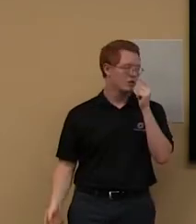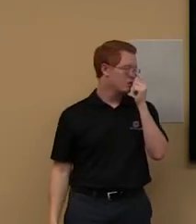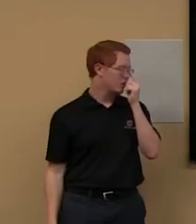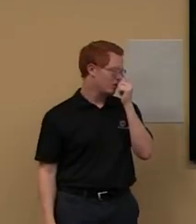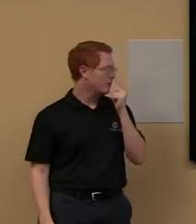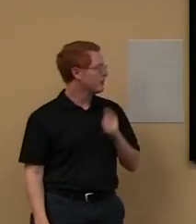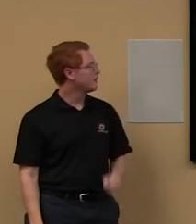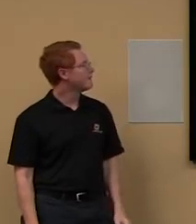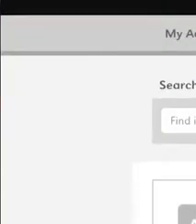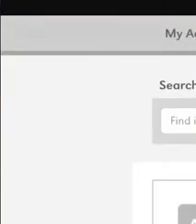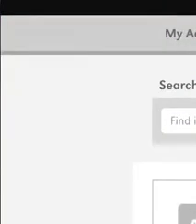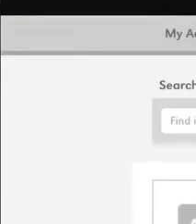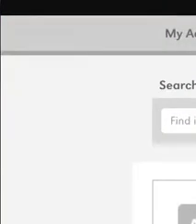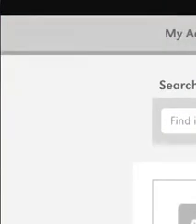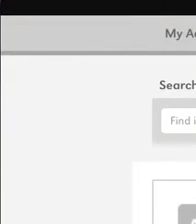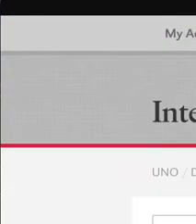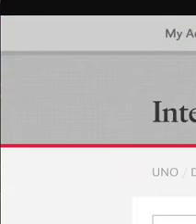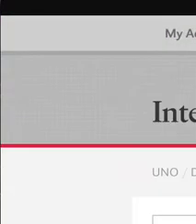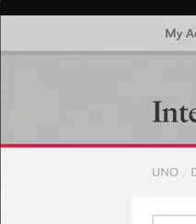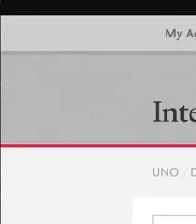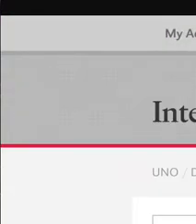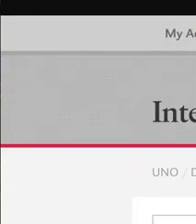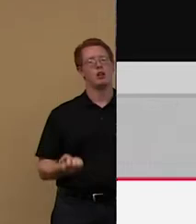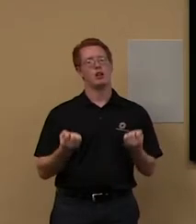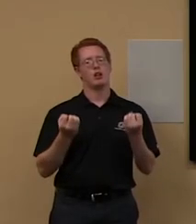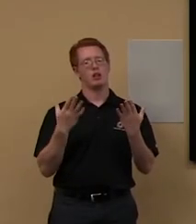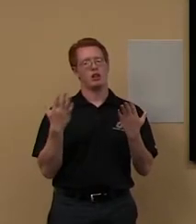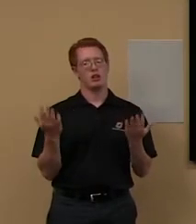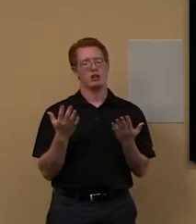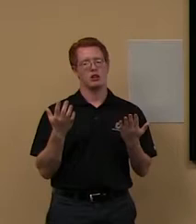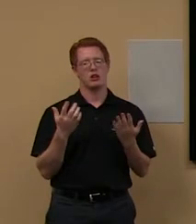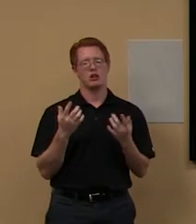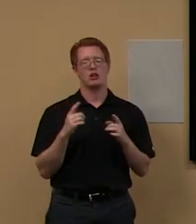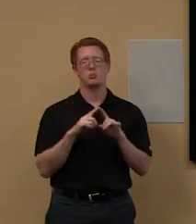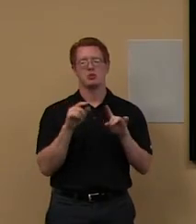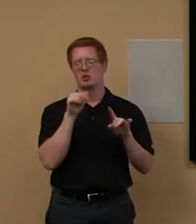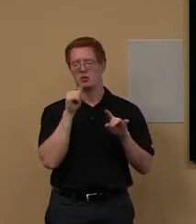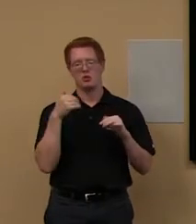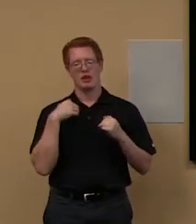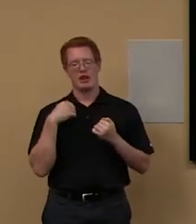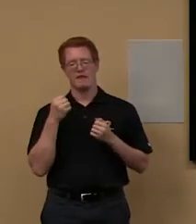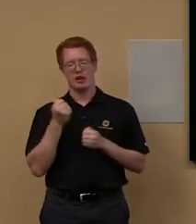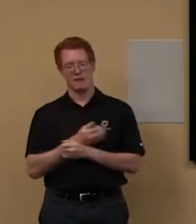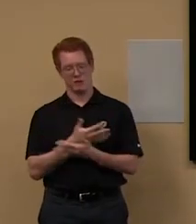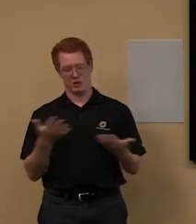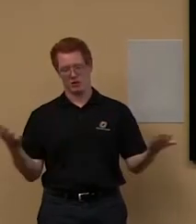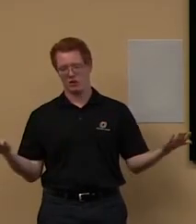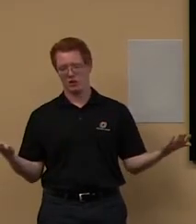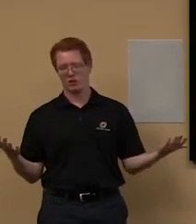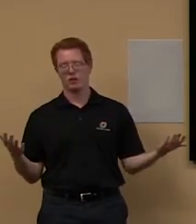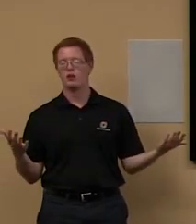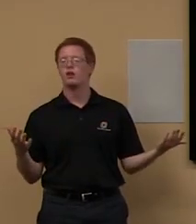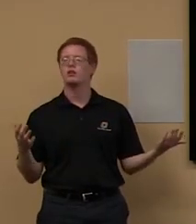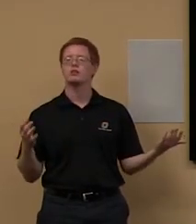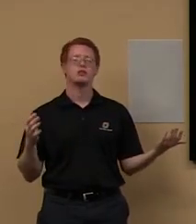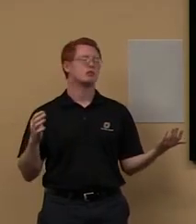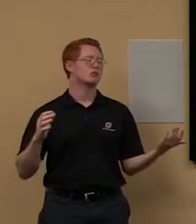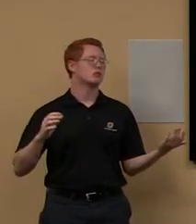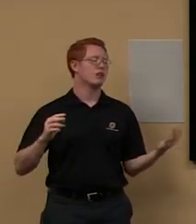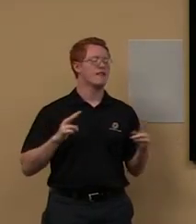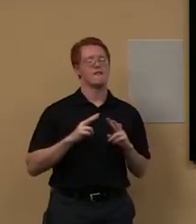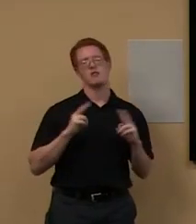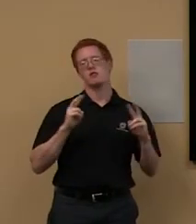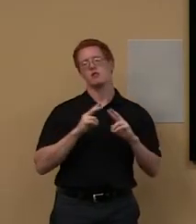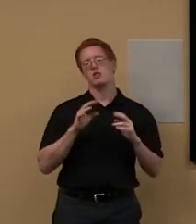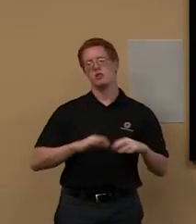we have a lot here, but we don't have everything. Um, and so, it's, uh, it's very